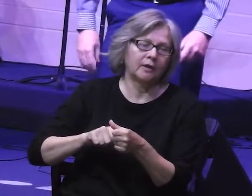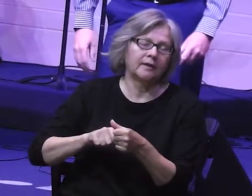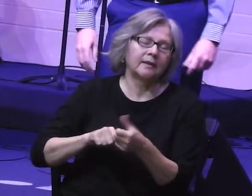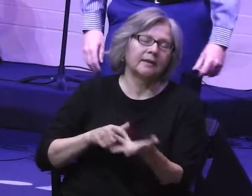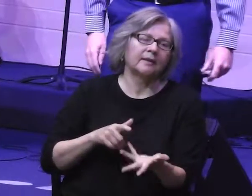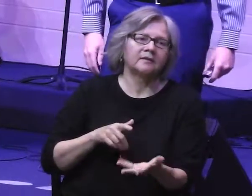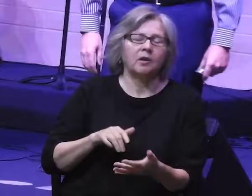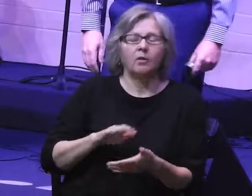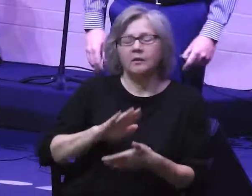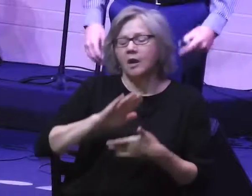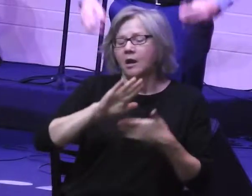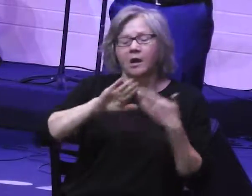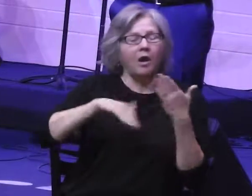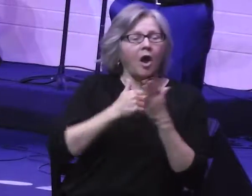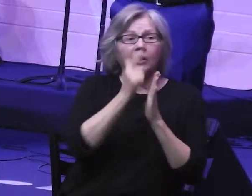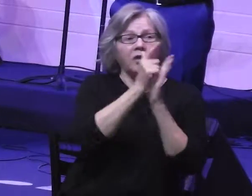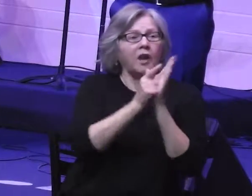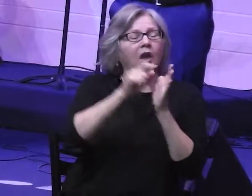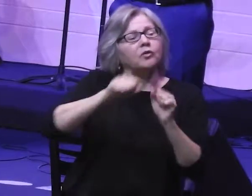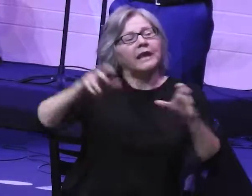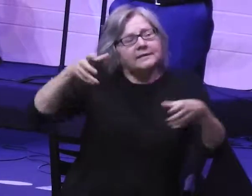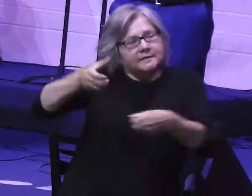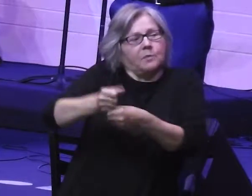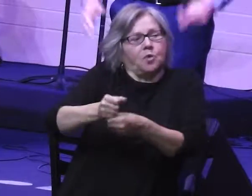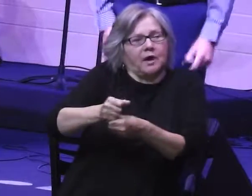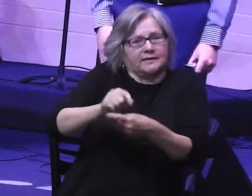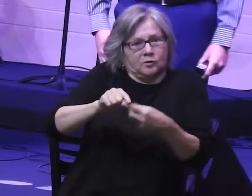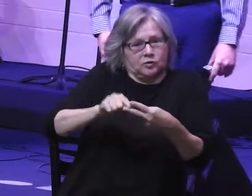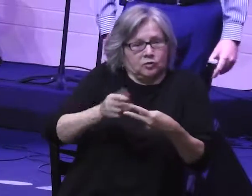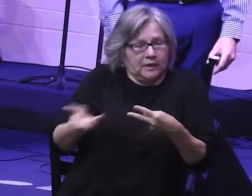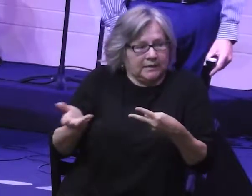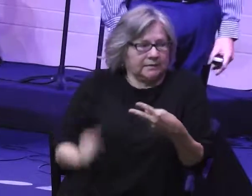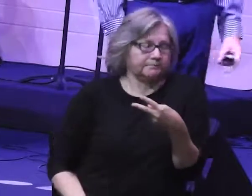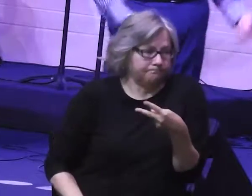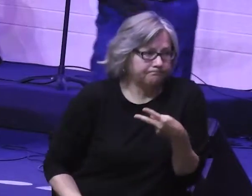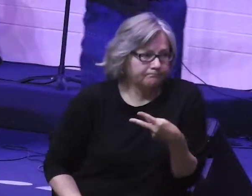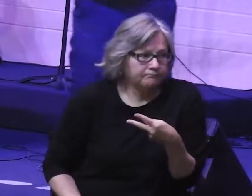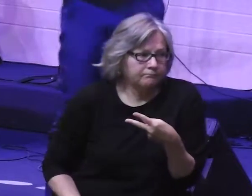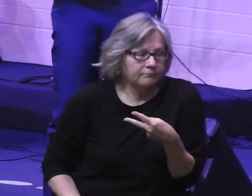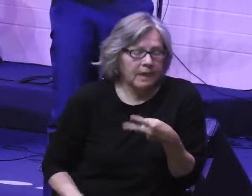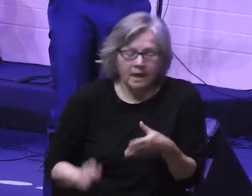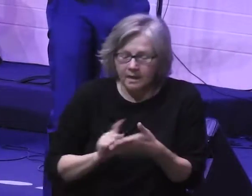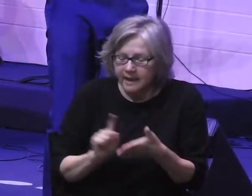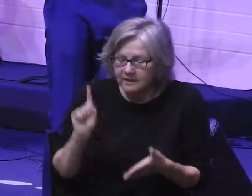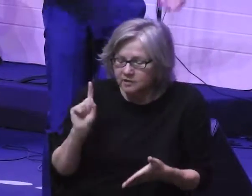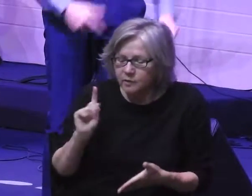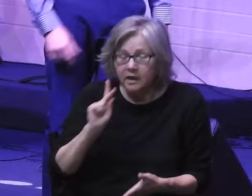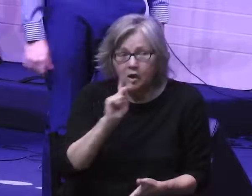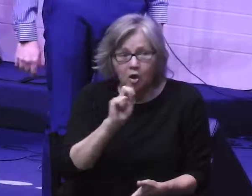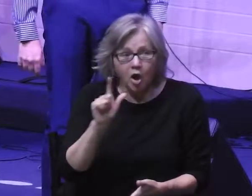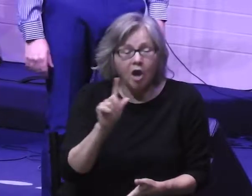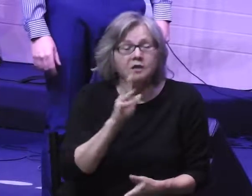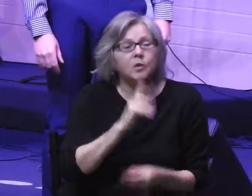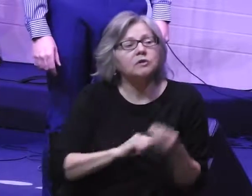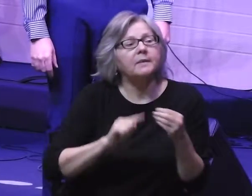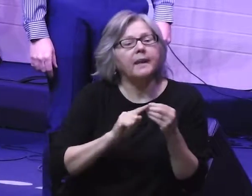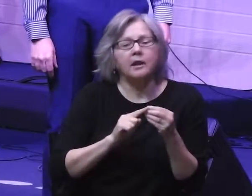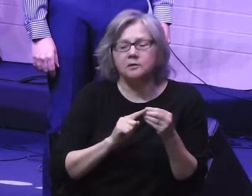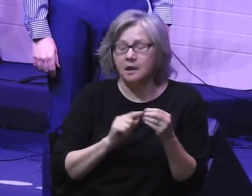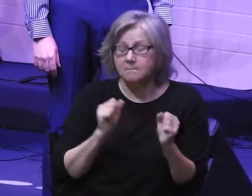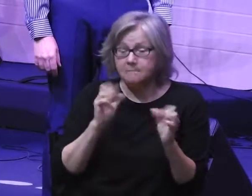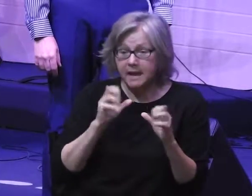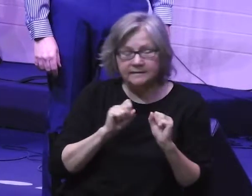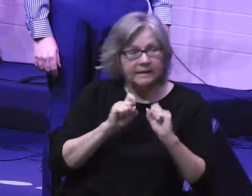of summarize the law in that way. It's dealing with these two dimensions. And last week, Carl talked about